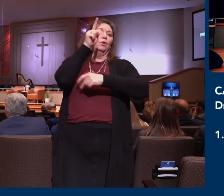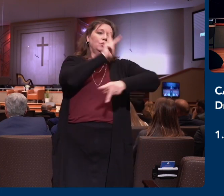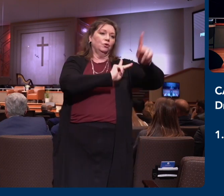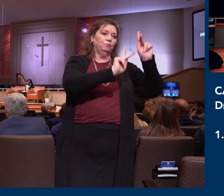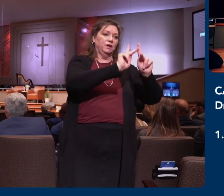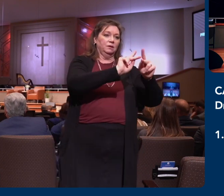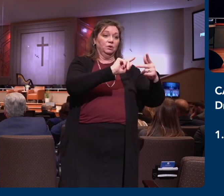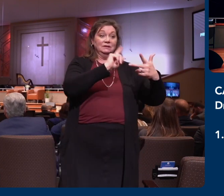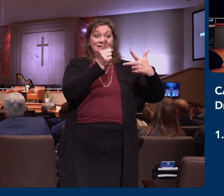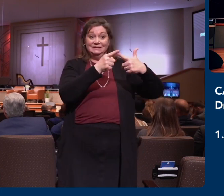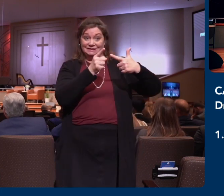prioritize spiritual growth.